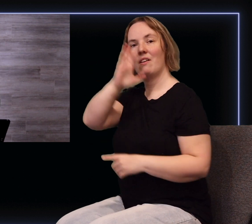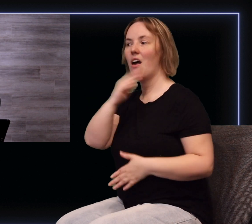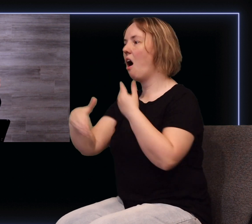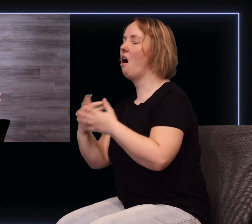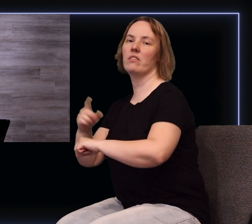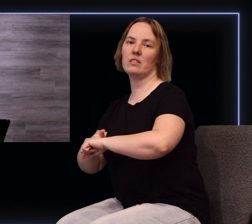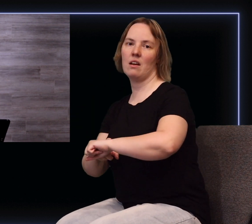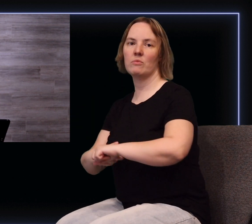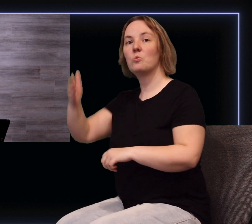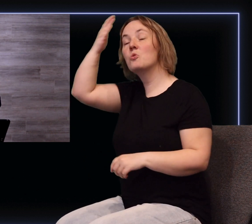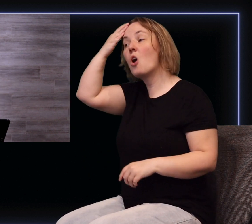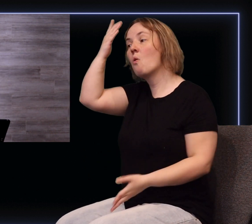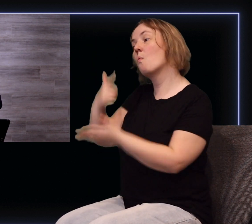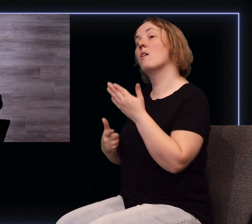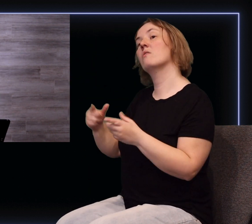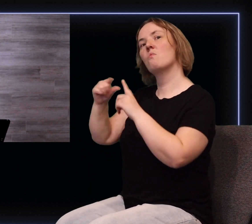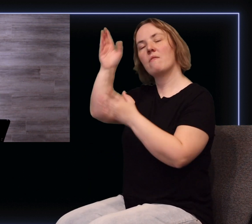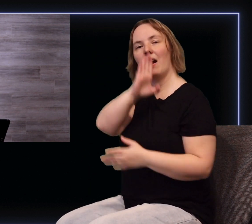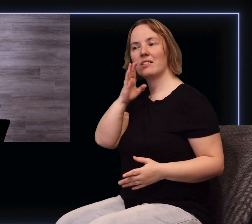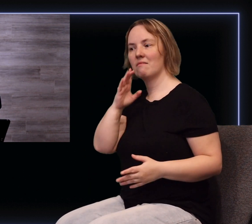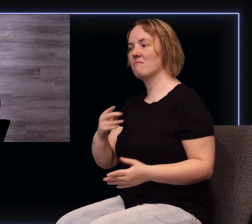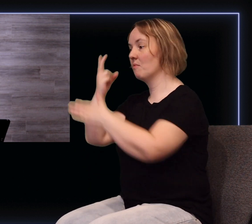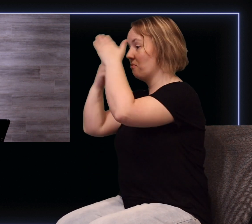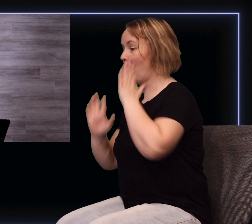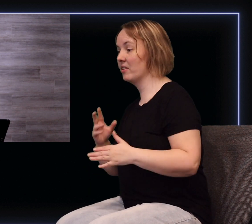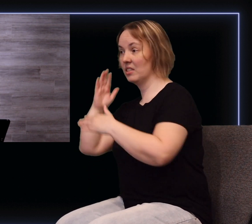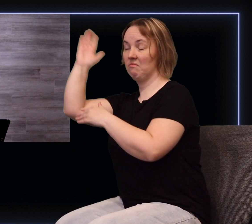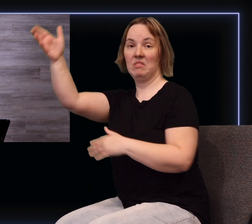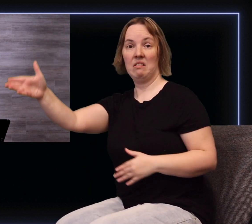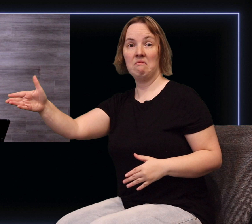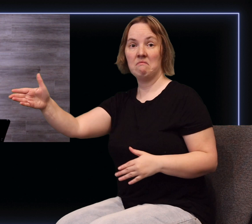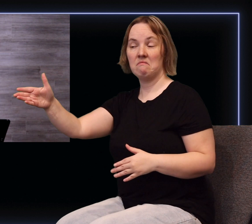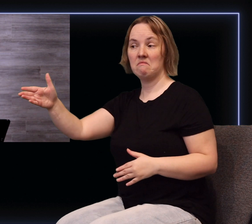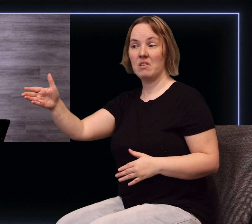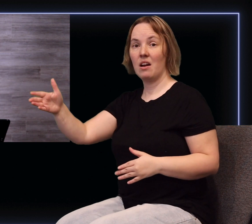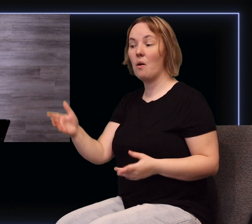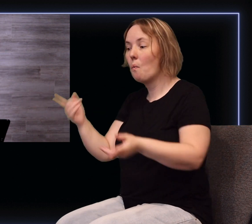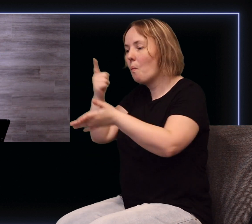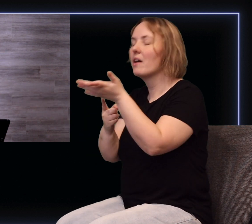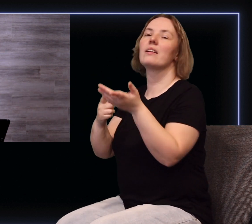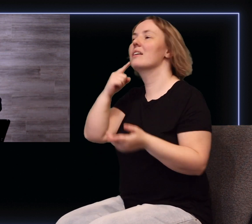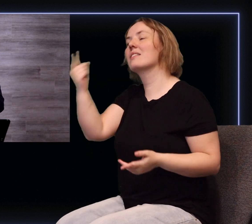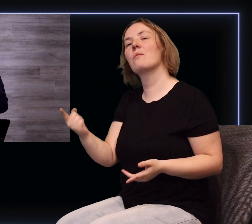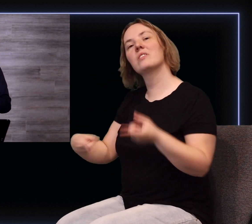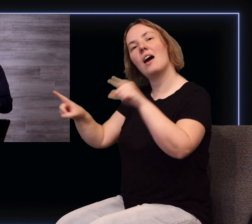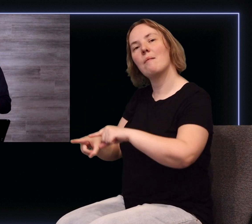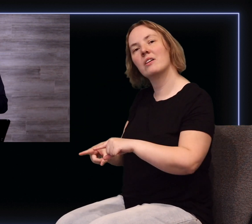all this time. You know what the Word of God says. You know what the prophets have foretold. You know what they pointed to. What they said was going to